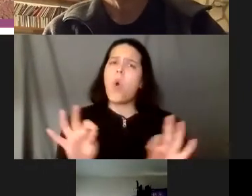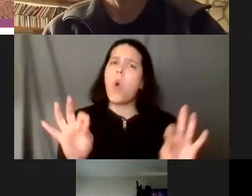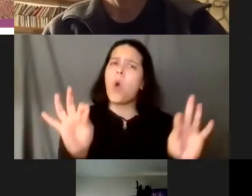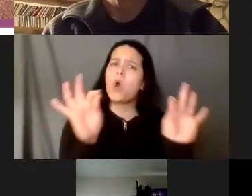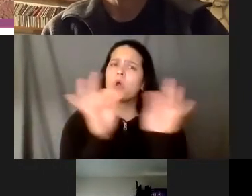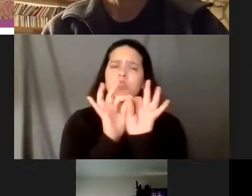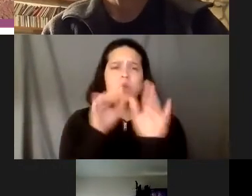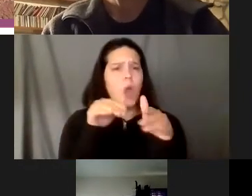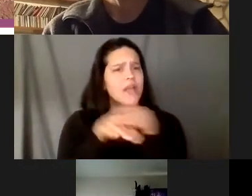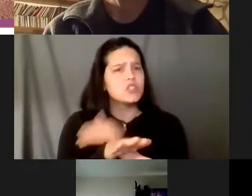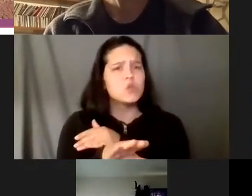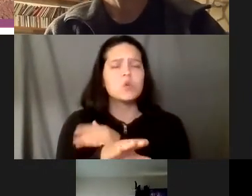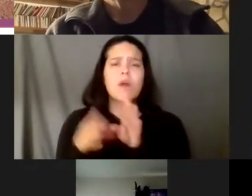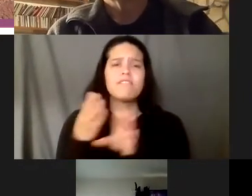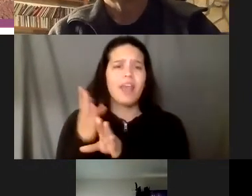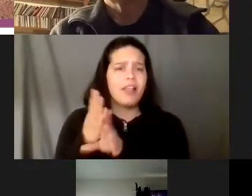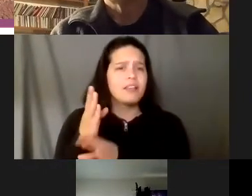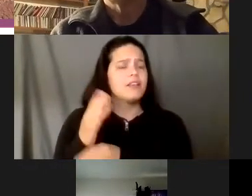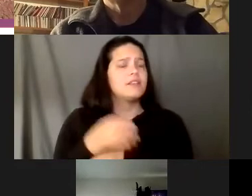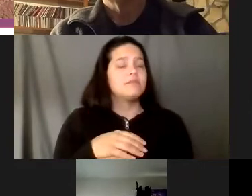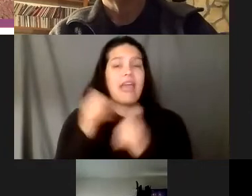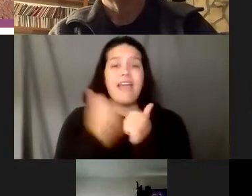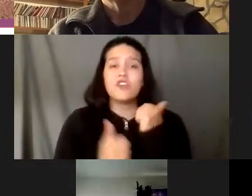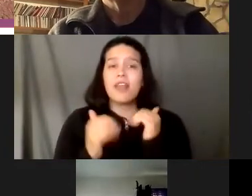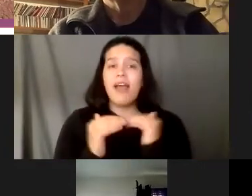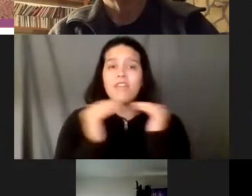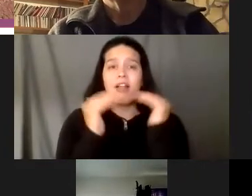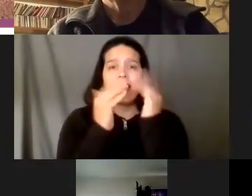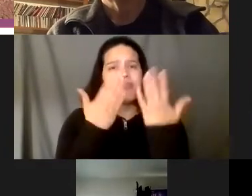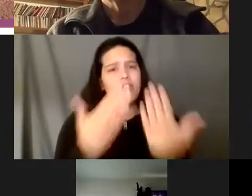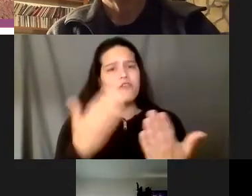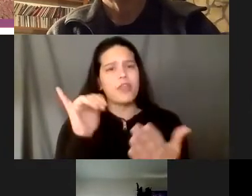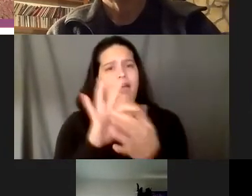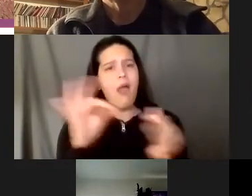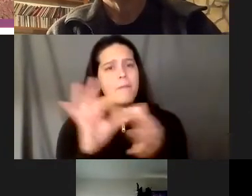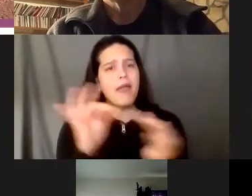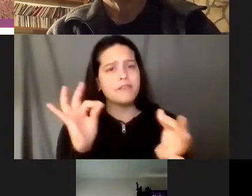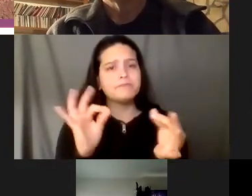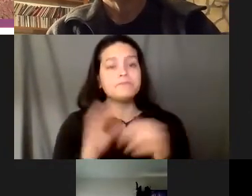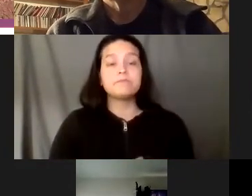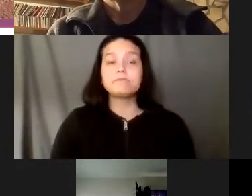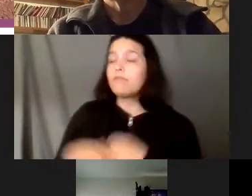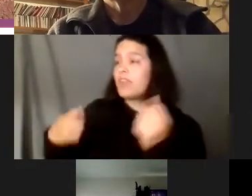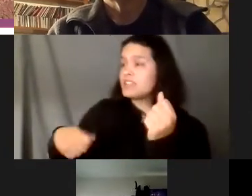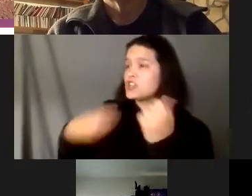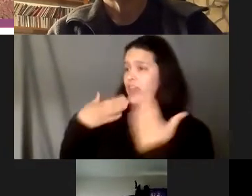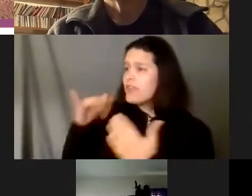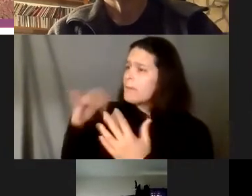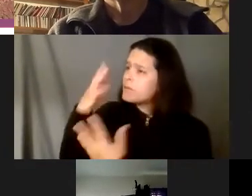important field to go into in every level so i thank you for that comment thank you for that beautiful question and